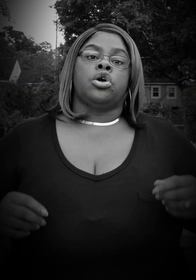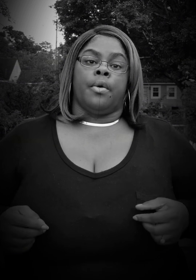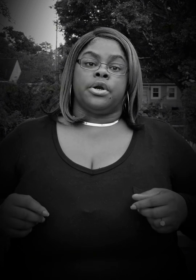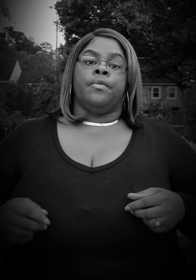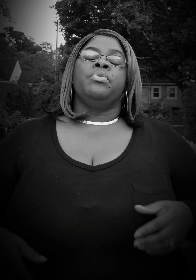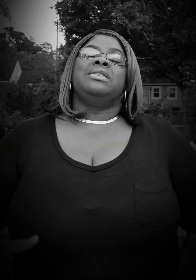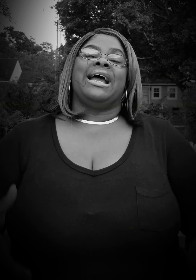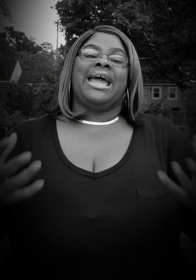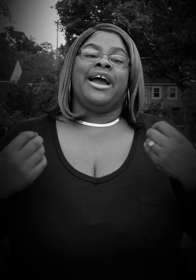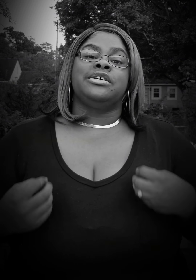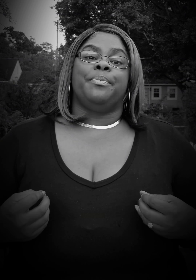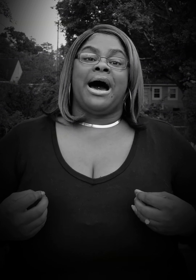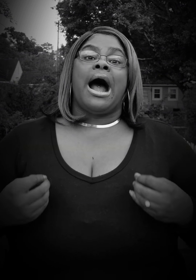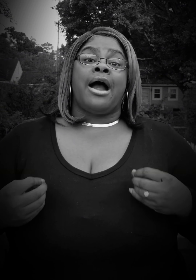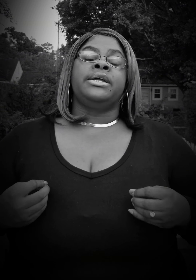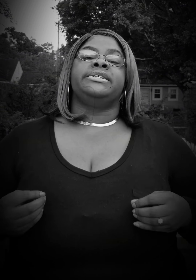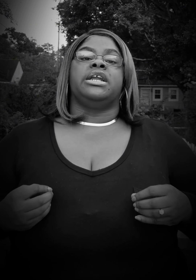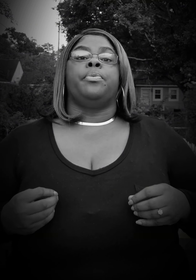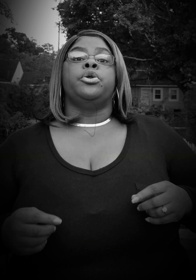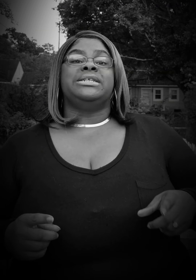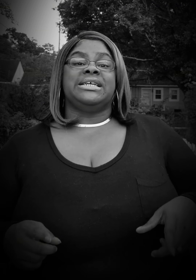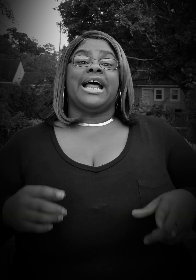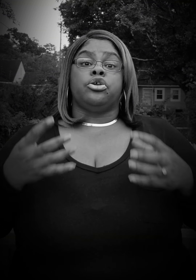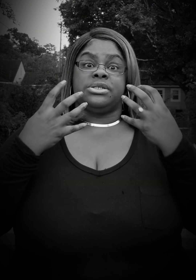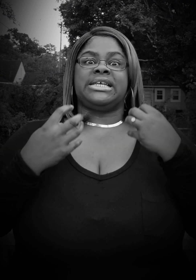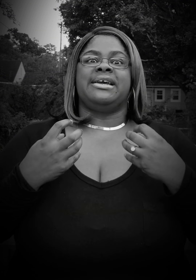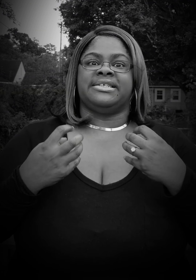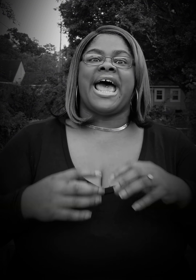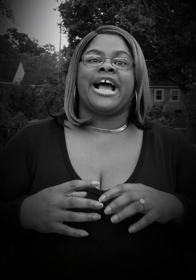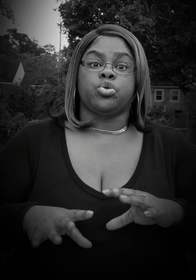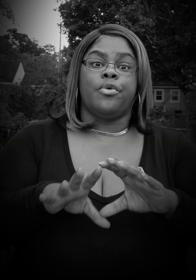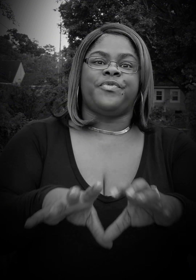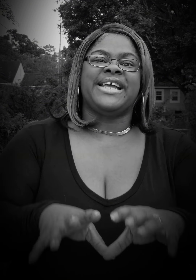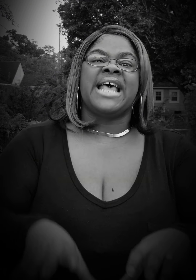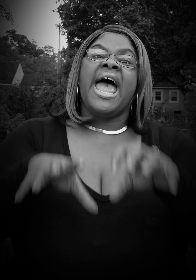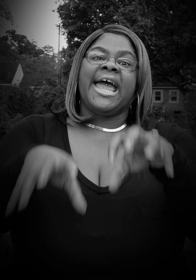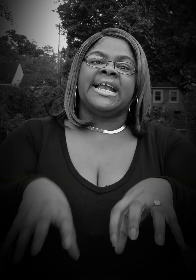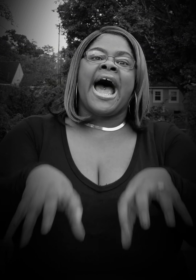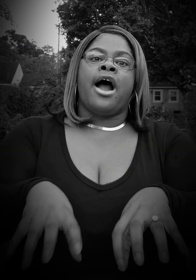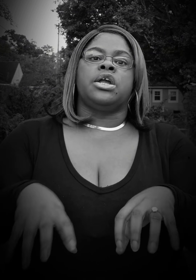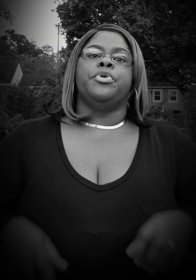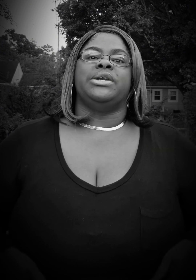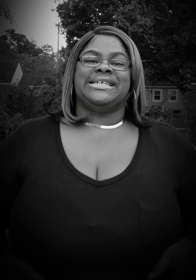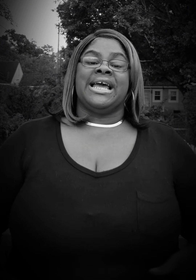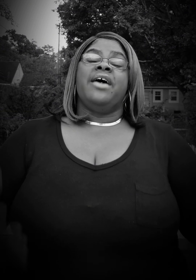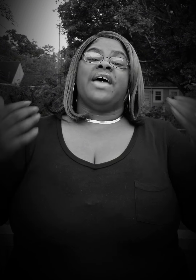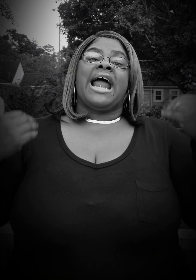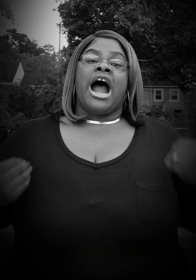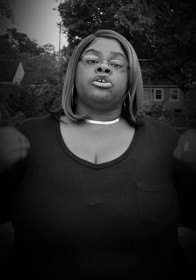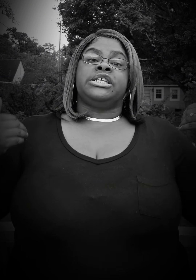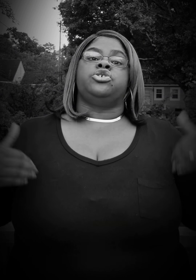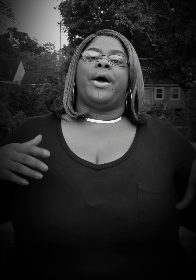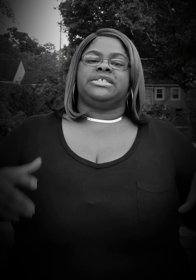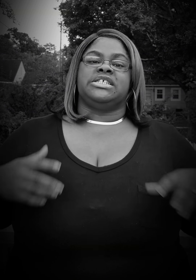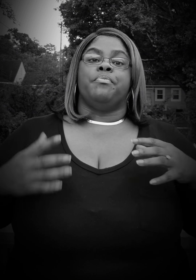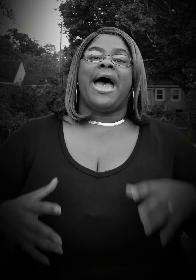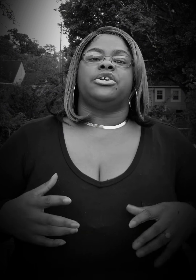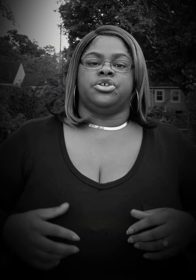terminal that cares about our needs in the community, that you see his actual face in our community, that our situations matter to